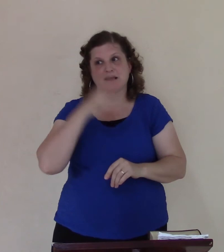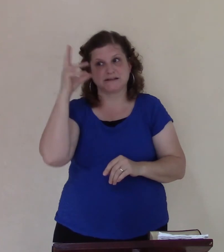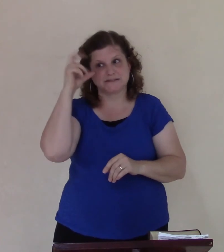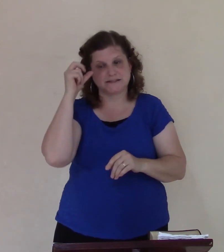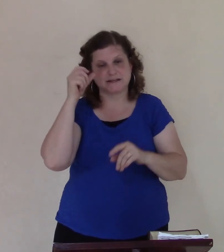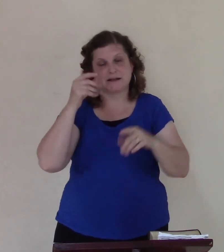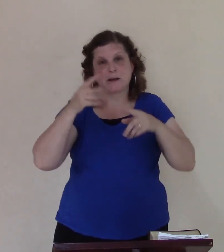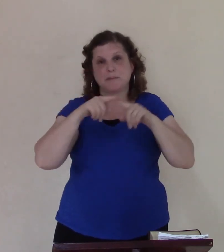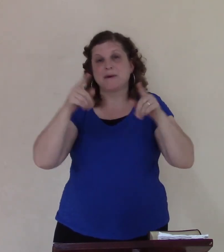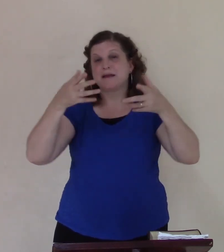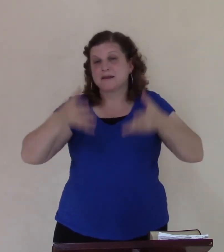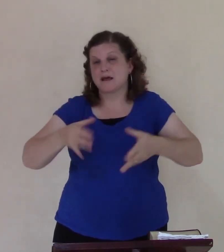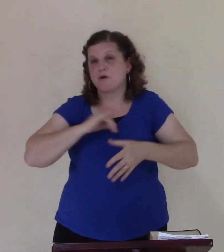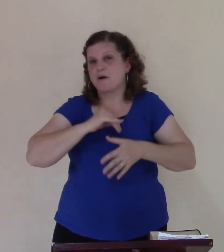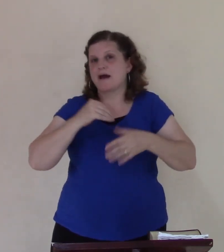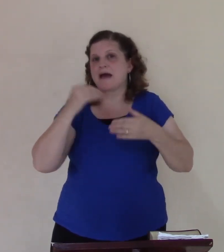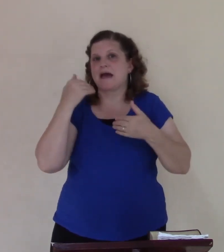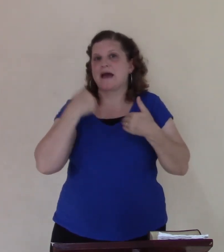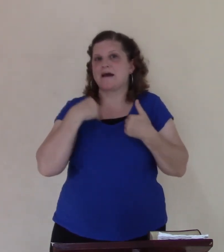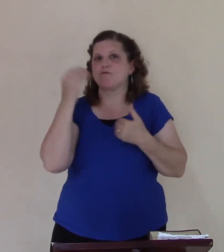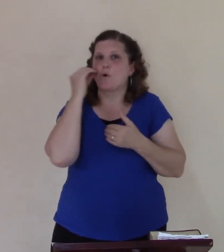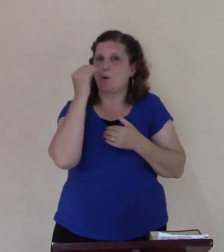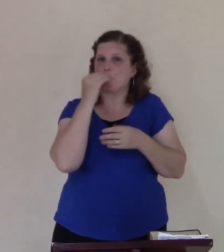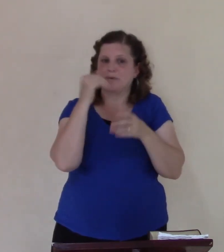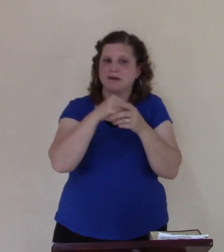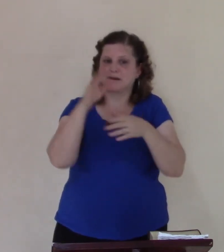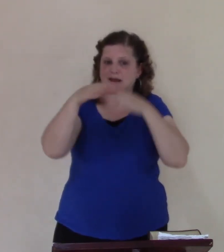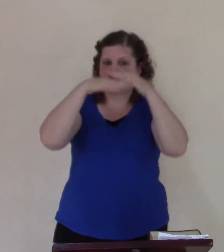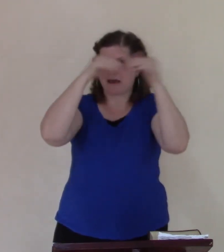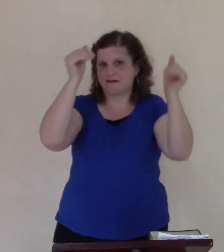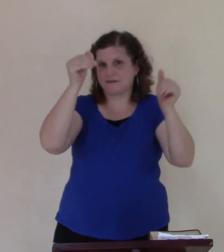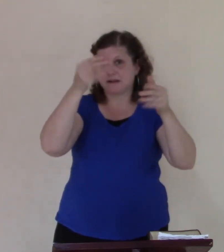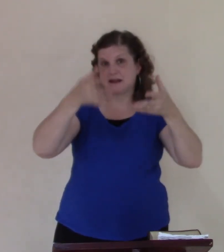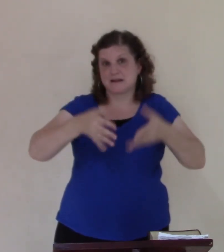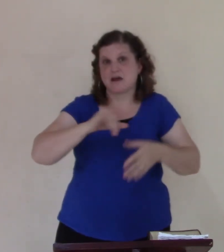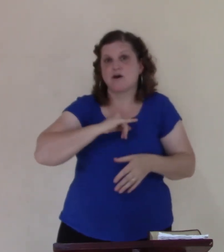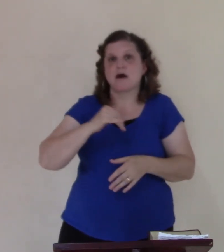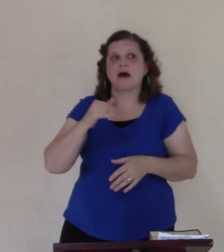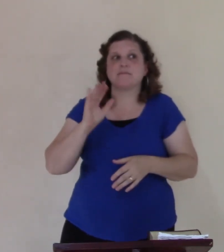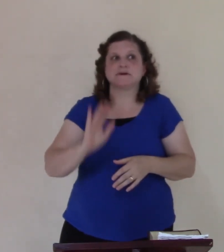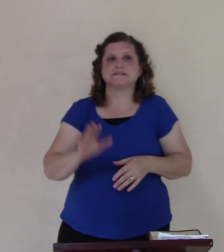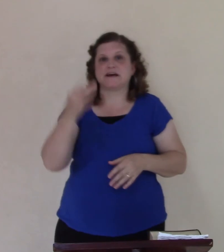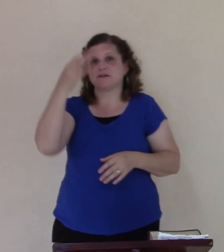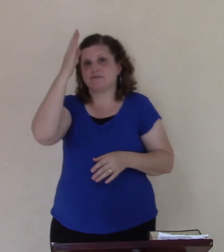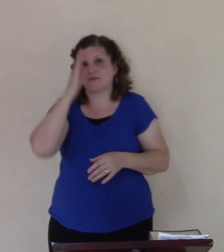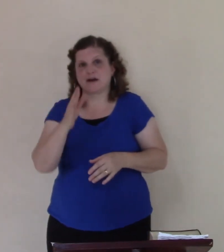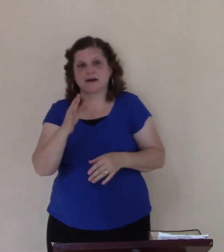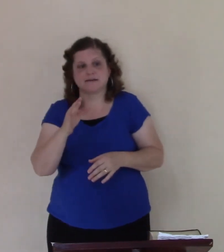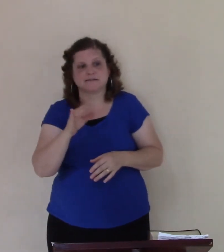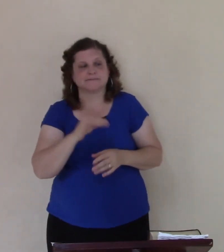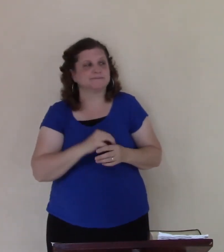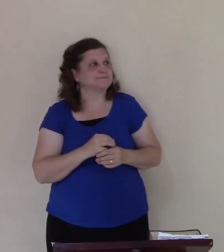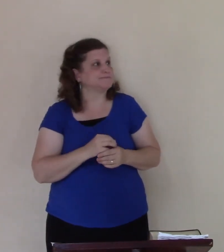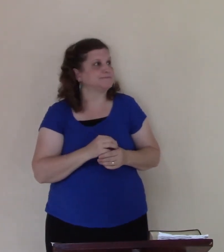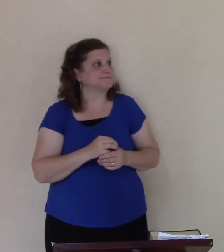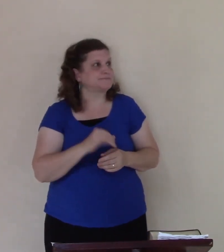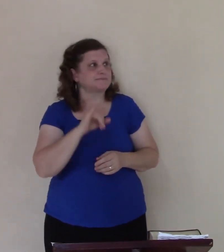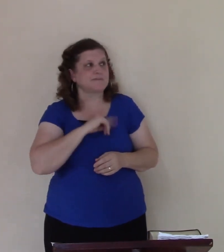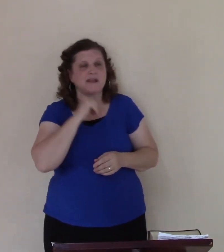heaven now I have a heavenly father now I'm a child of God I don't deserve that I don't deserve it